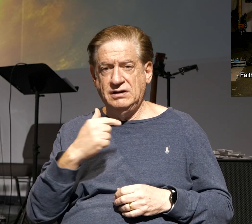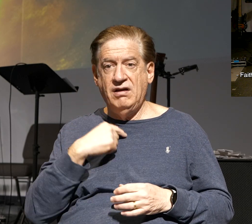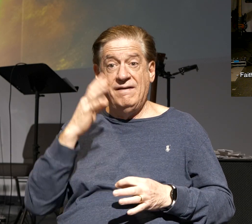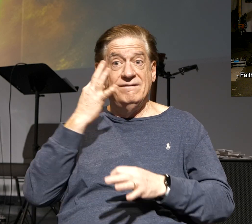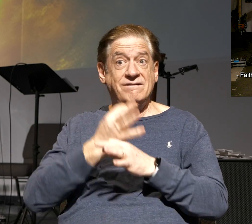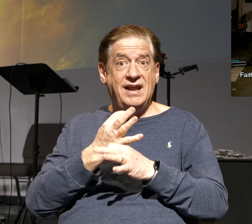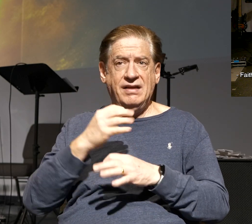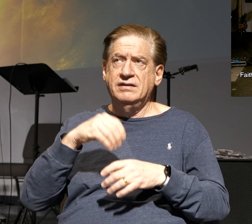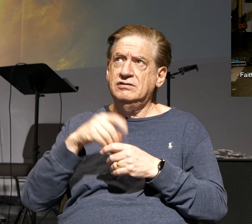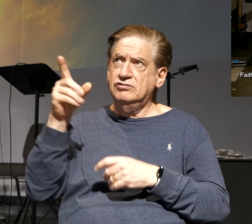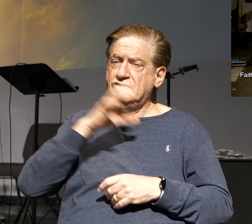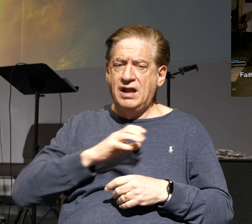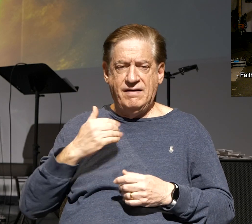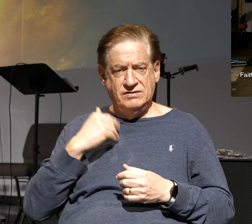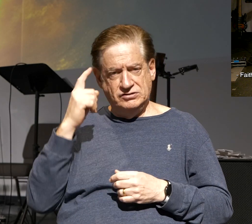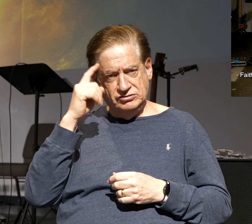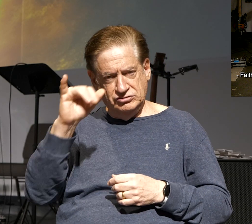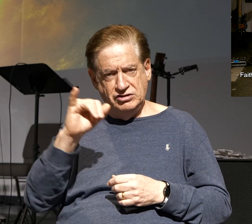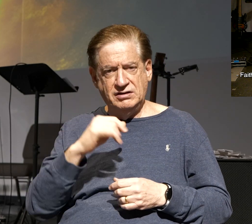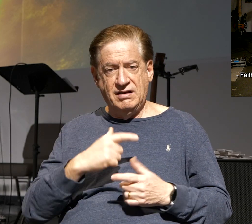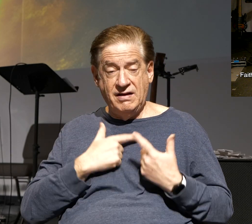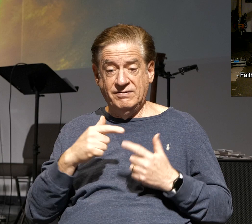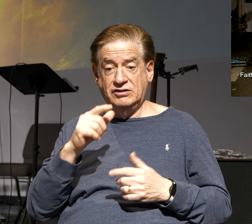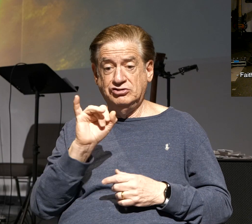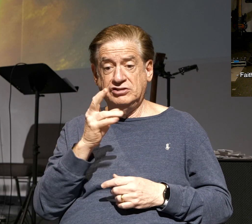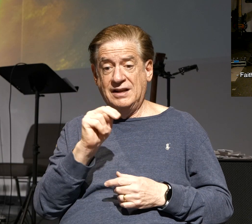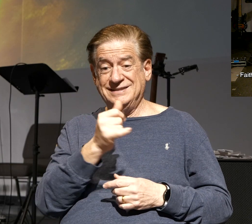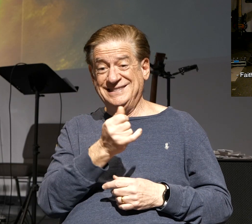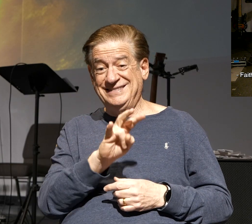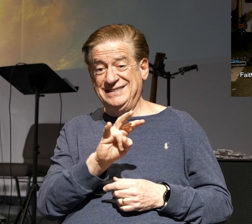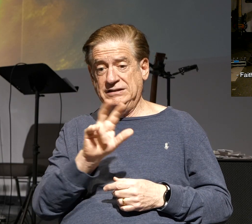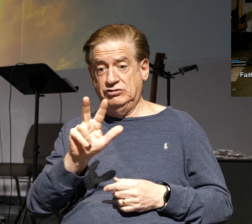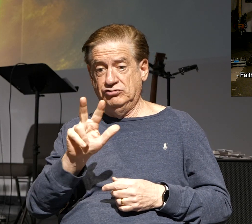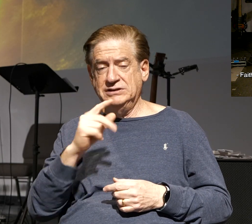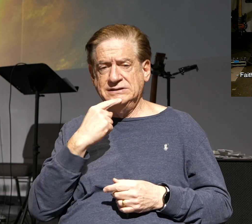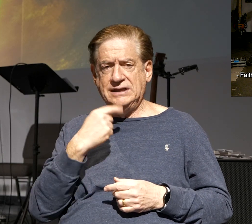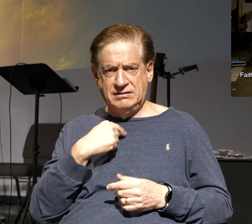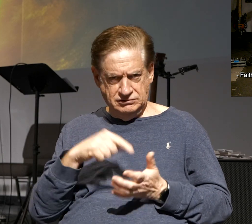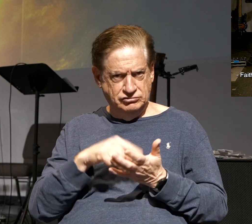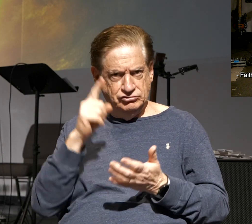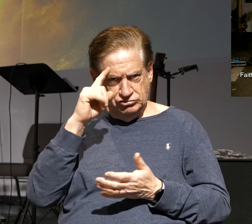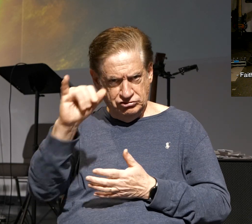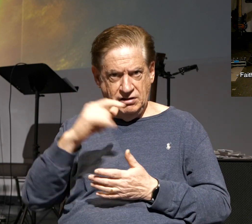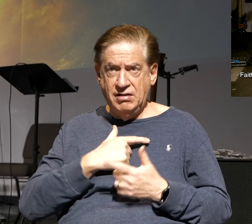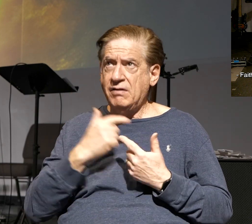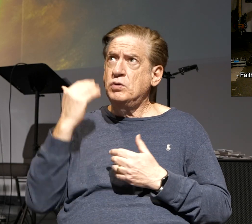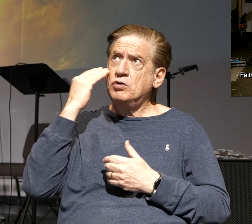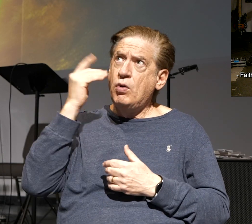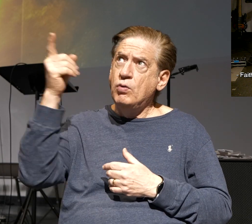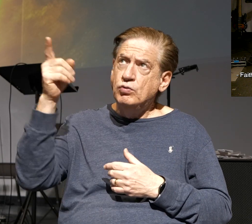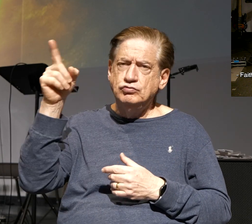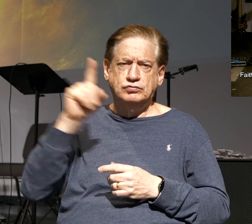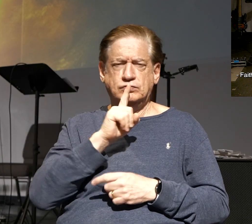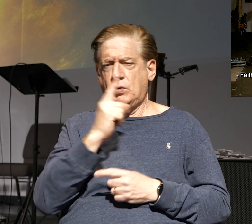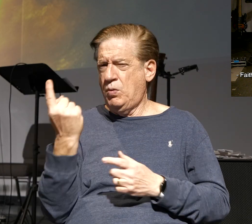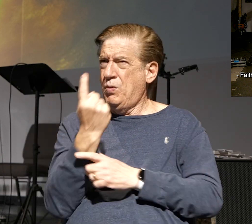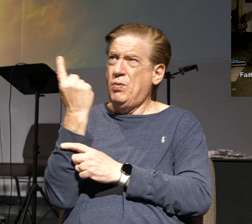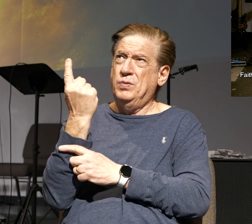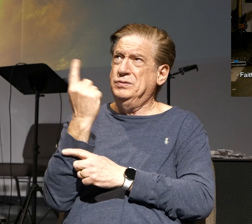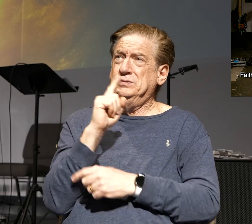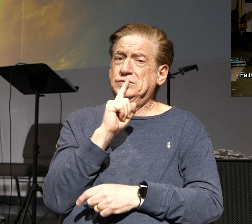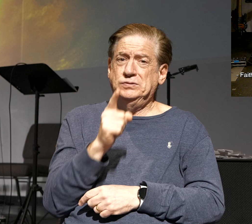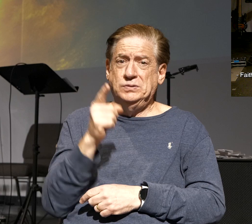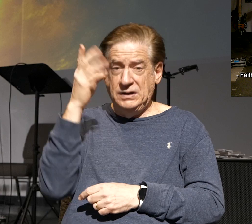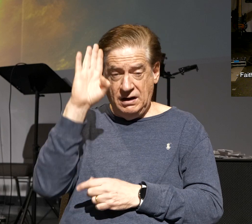eternal life. John 17, 3 says, this is eternal life that they may know you, the only true God and Jesus Christ